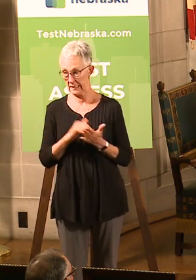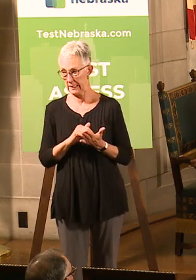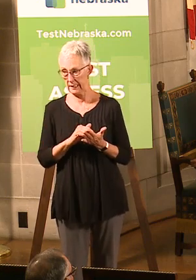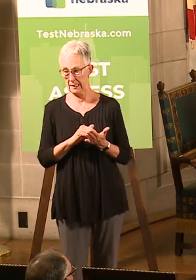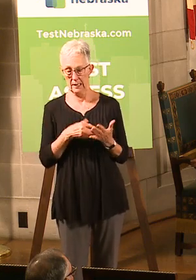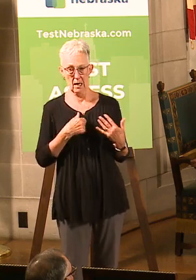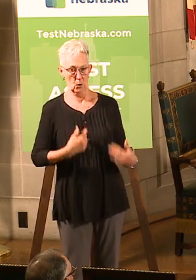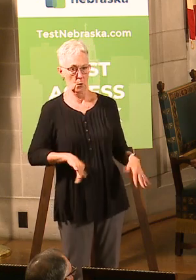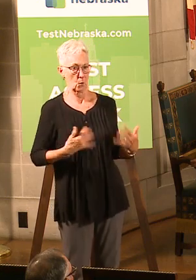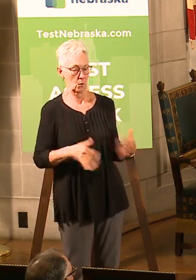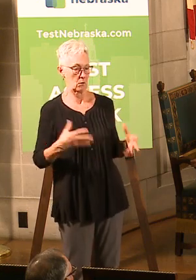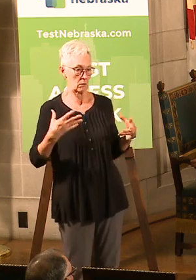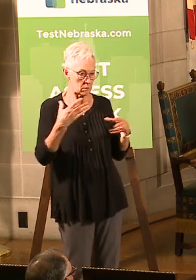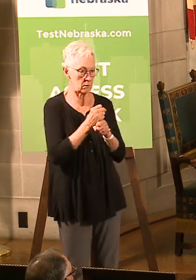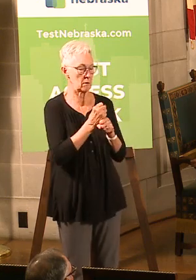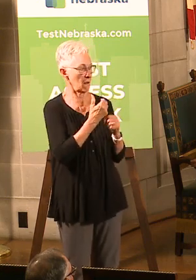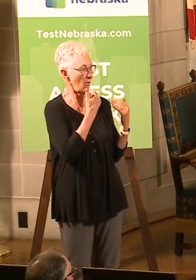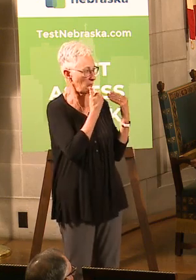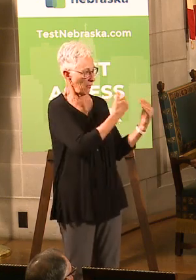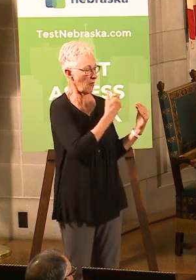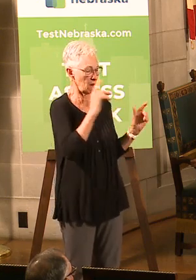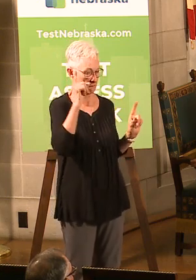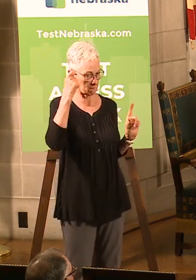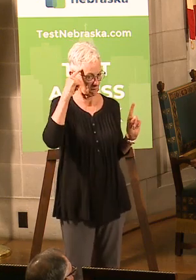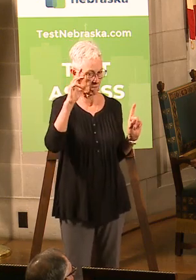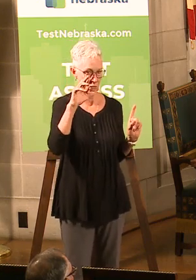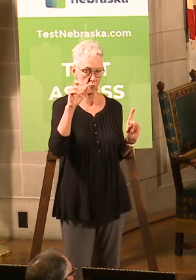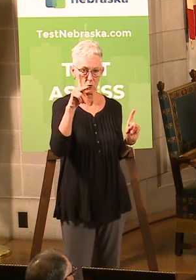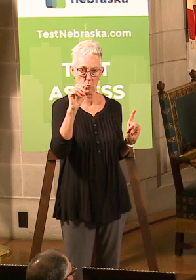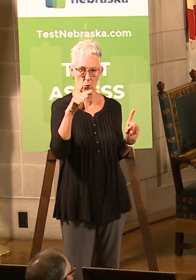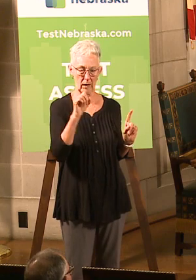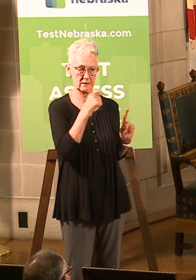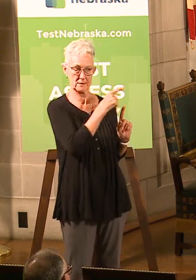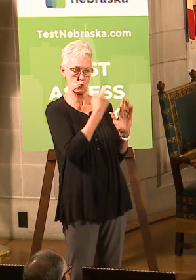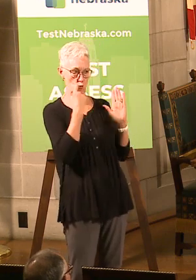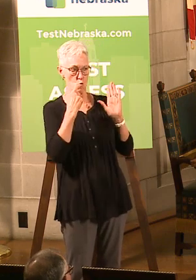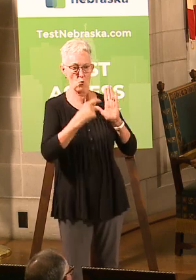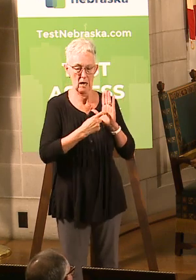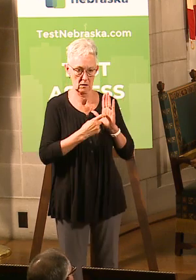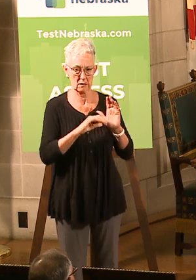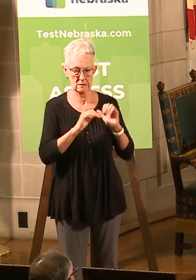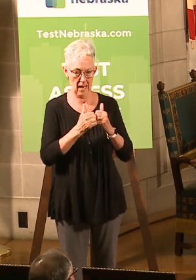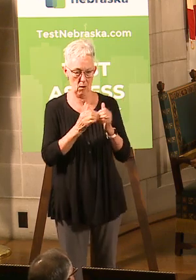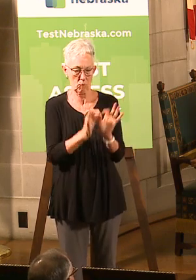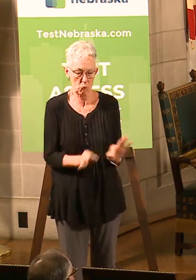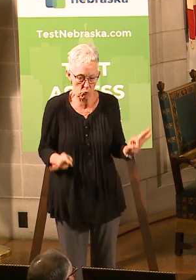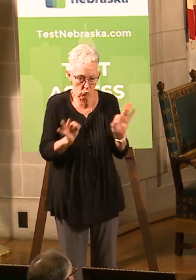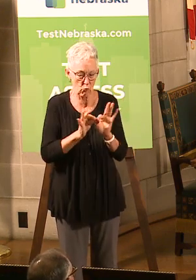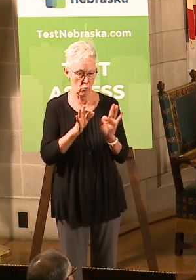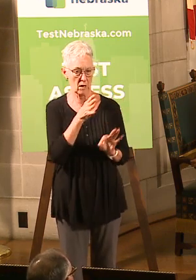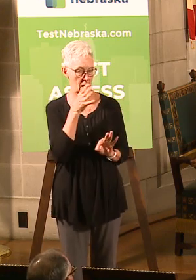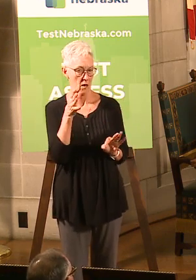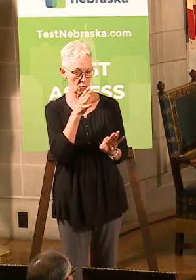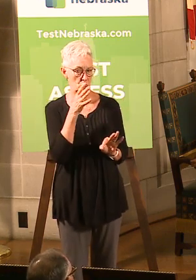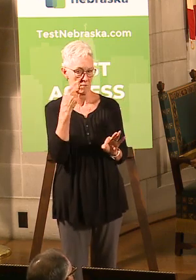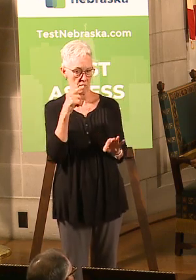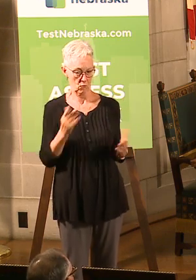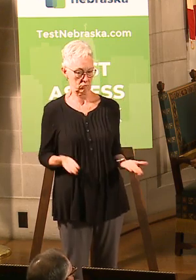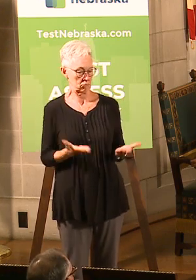his support of agriculture, realizing the importance of agriculture to the state of Nebraska, and helping